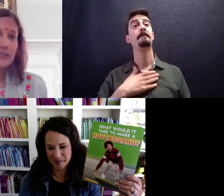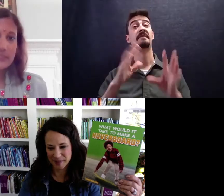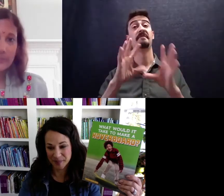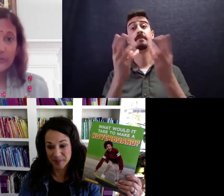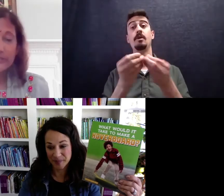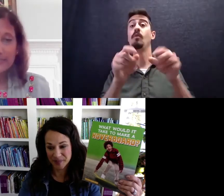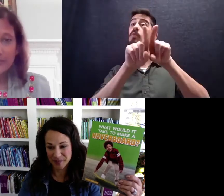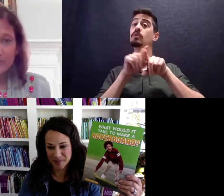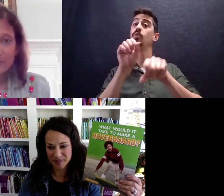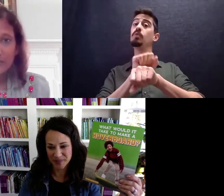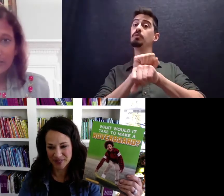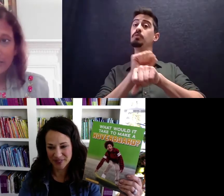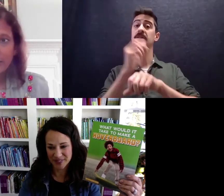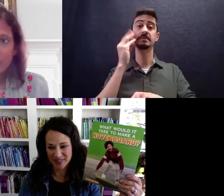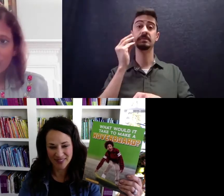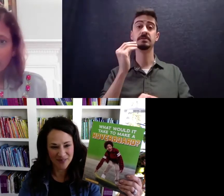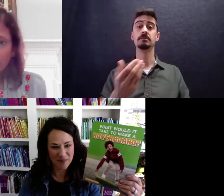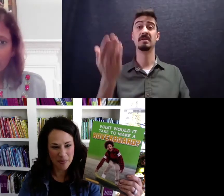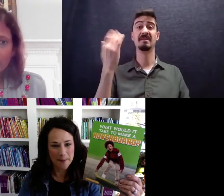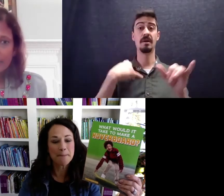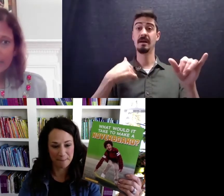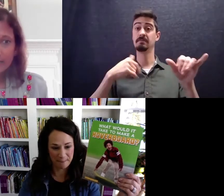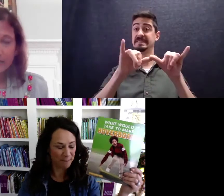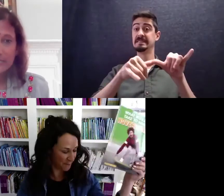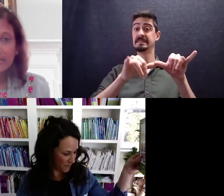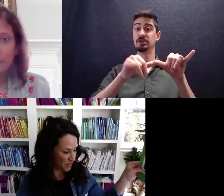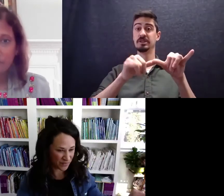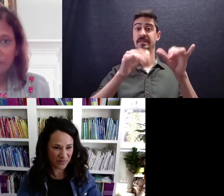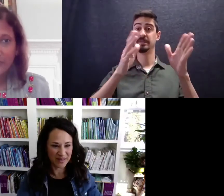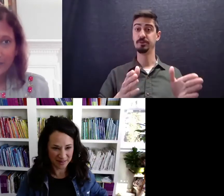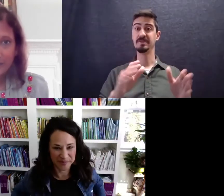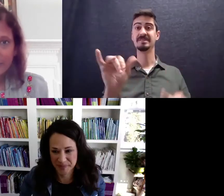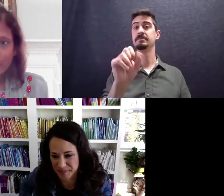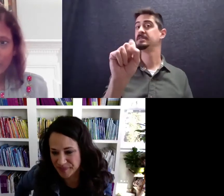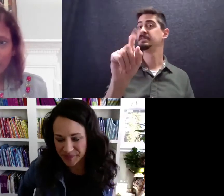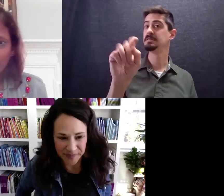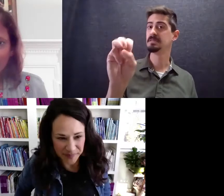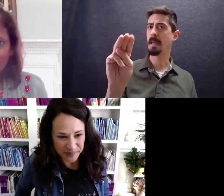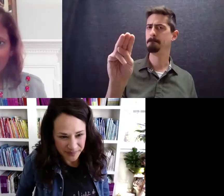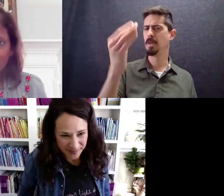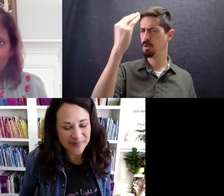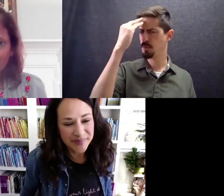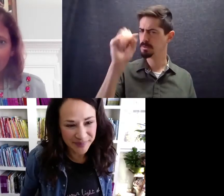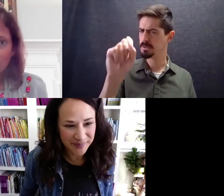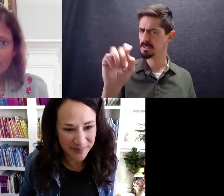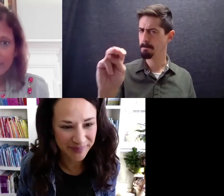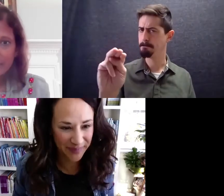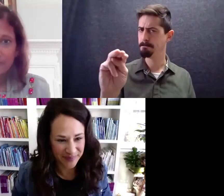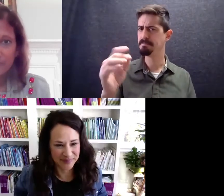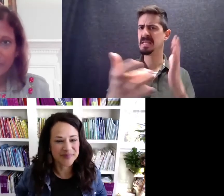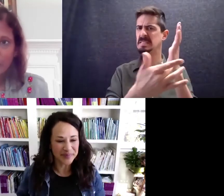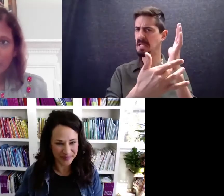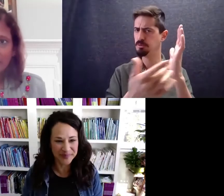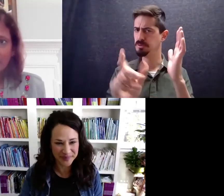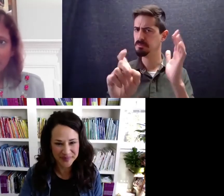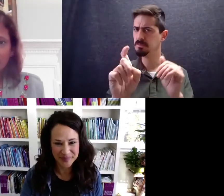work experience. I used to be an engineer, which is like STEM. Is everyone familiar with STEM? Technology STEM?